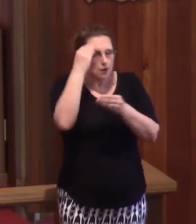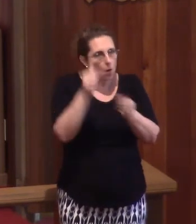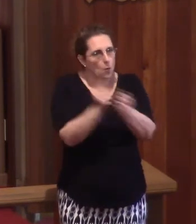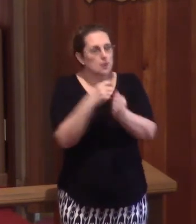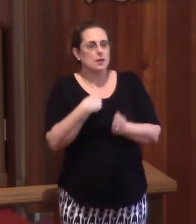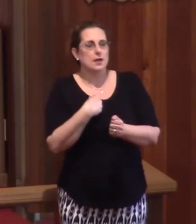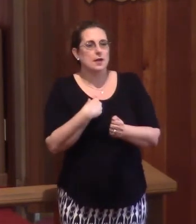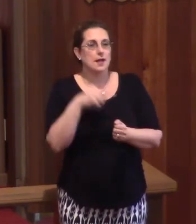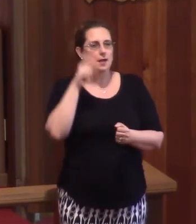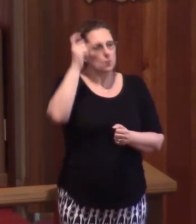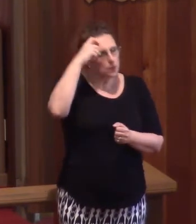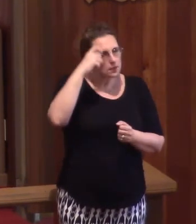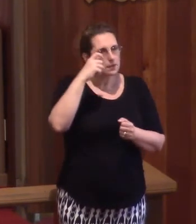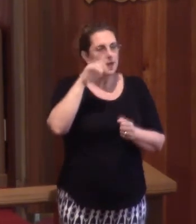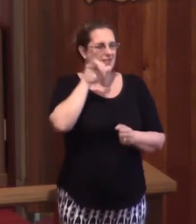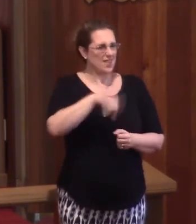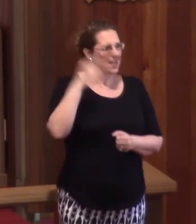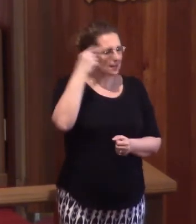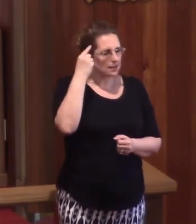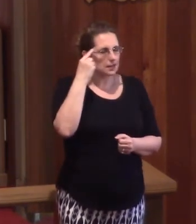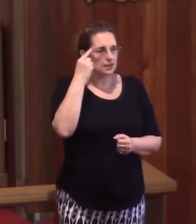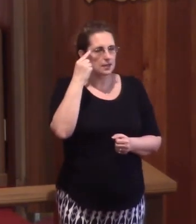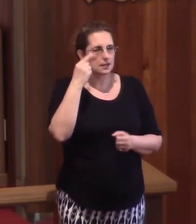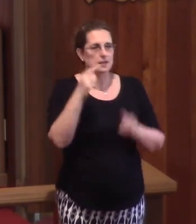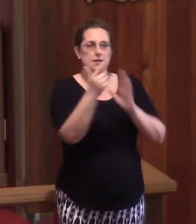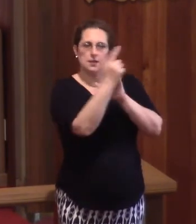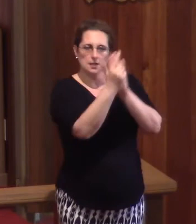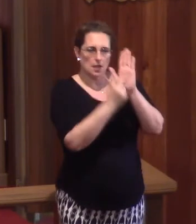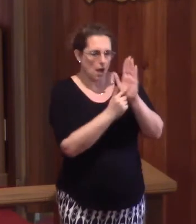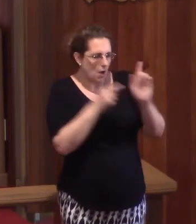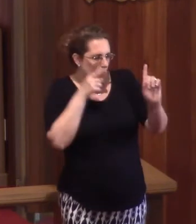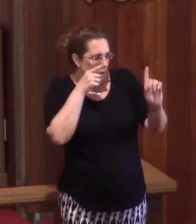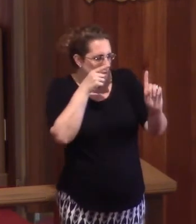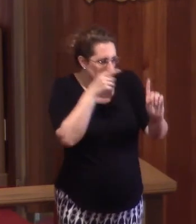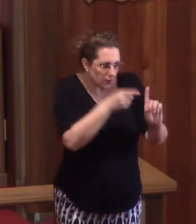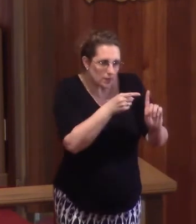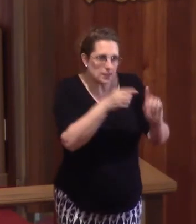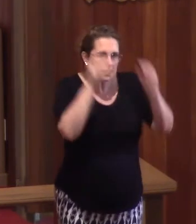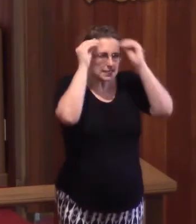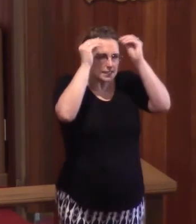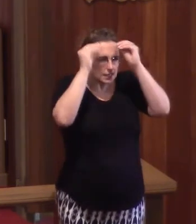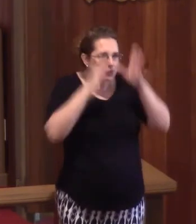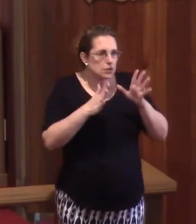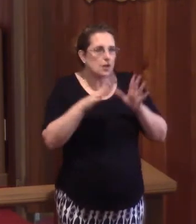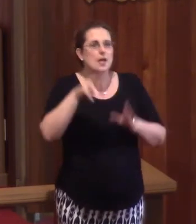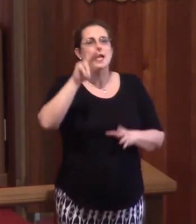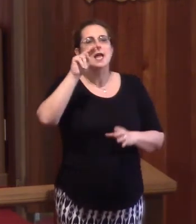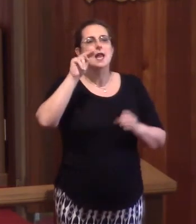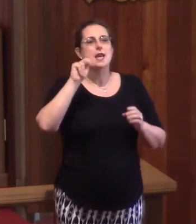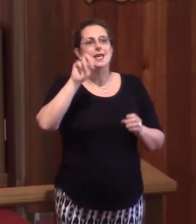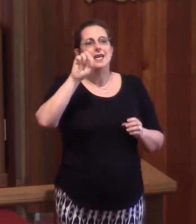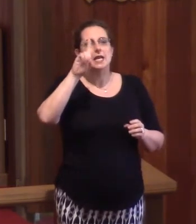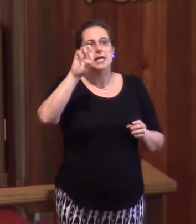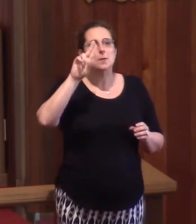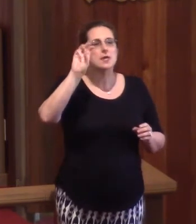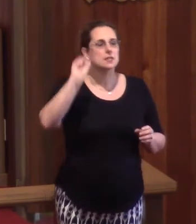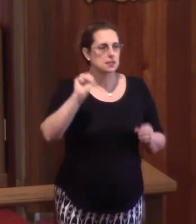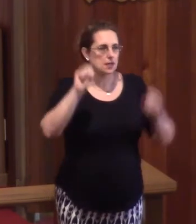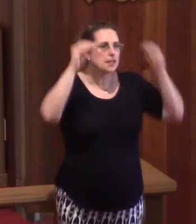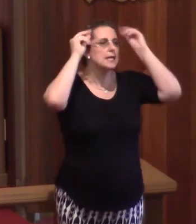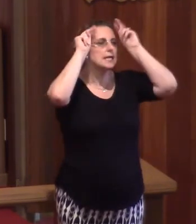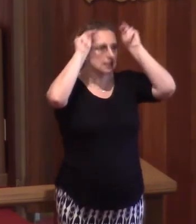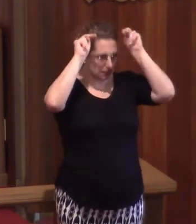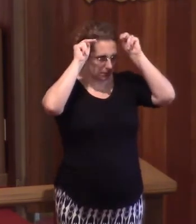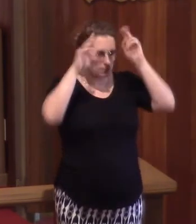It's this thinking that got the law-focused Pharisee Nicodemus in trouble. I mean,